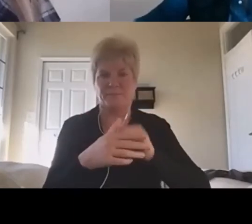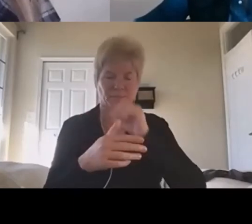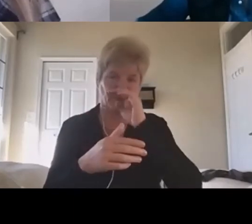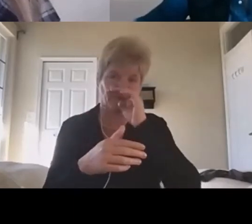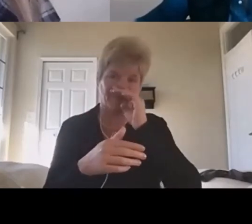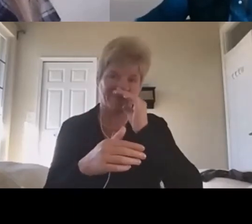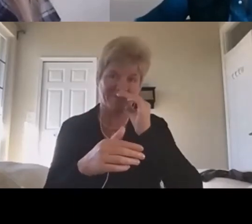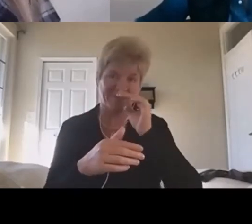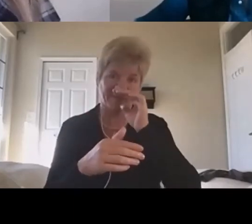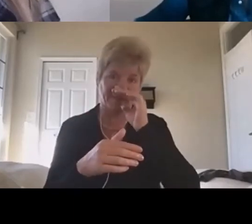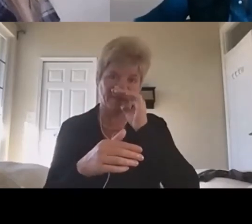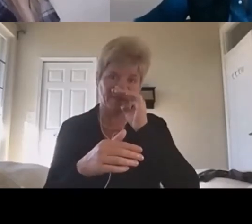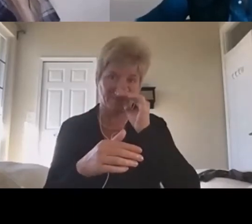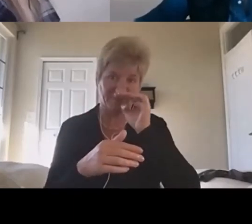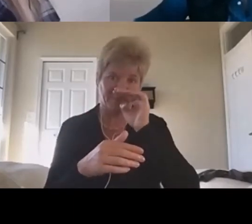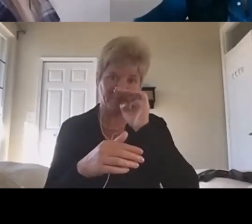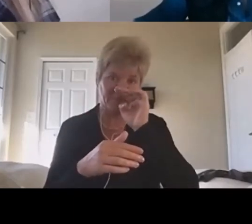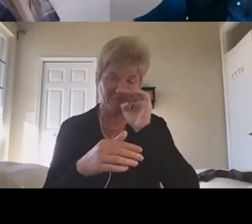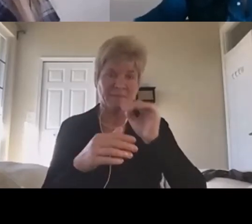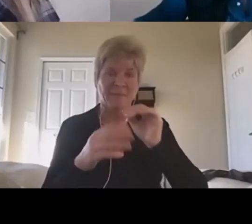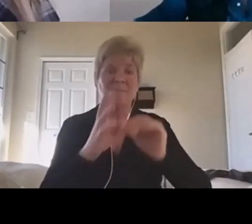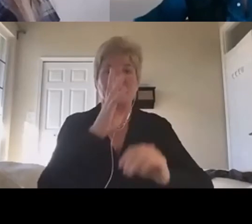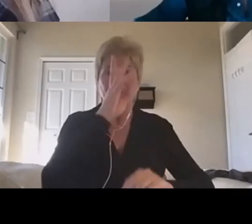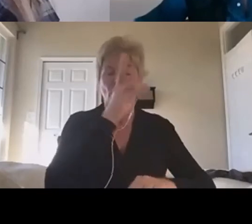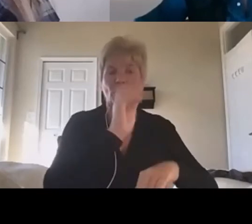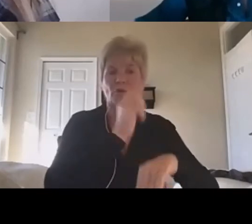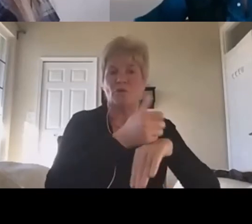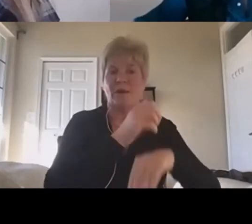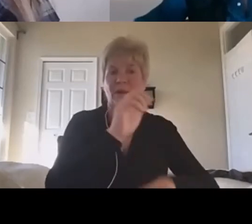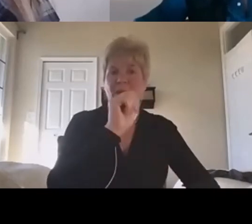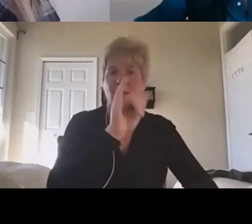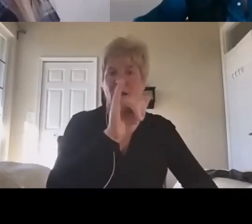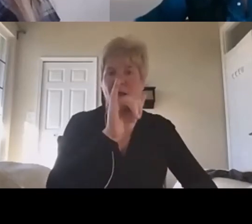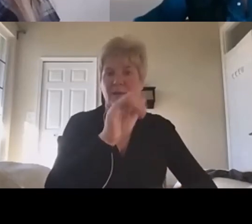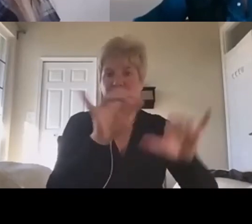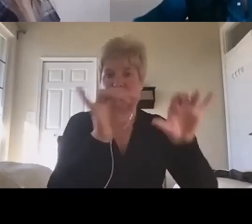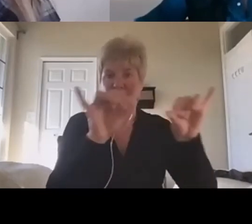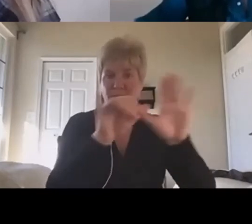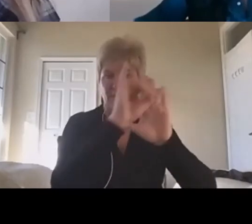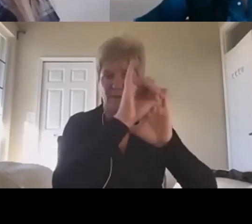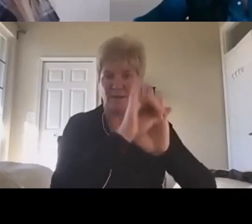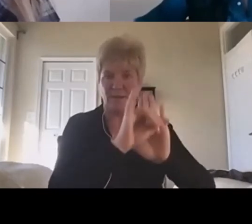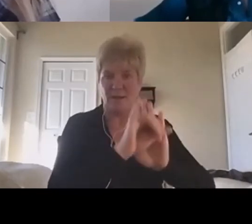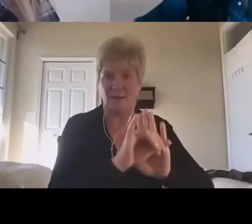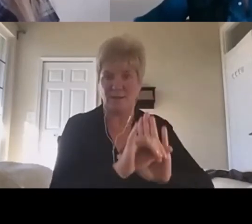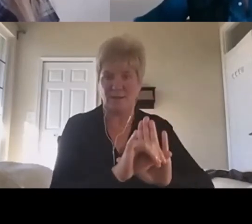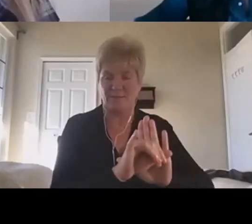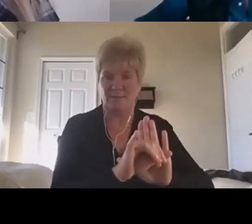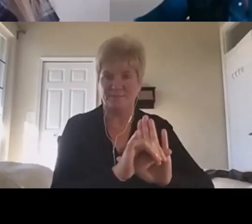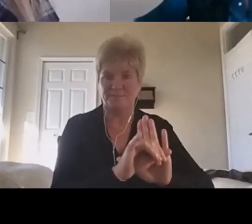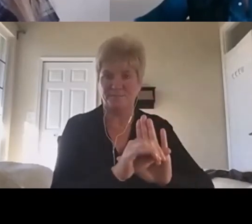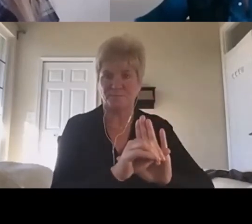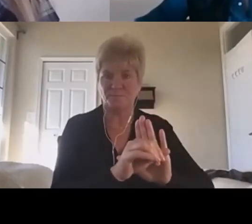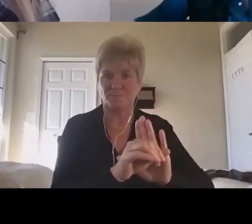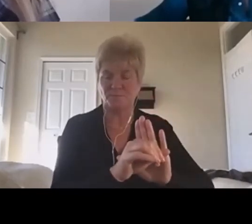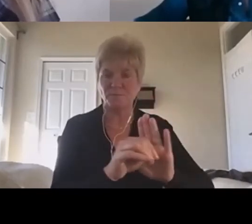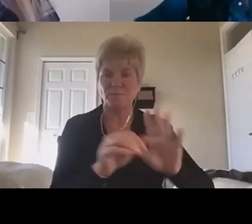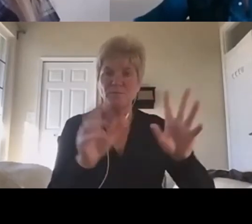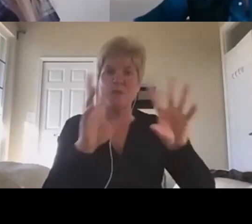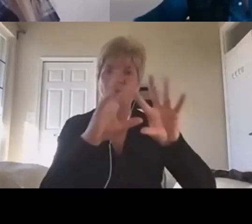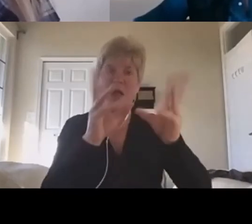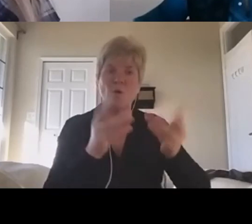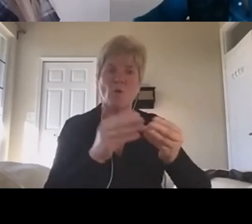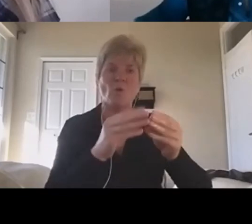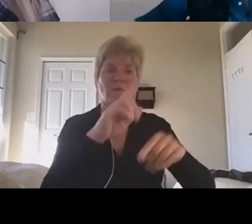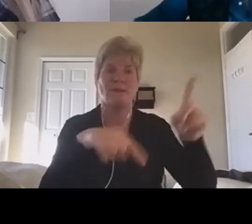AI system that detects that whole diverse spectrum